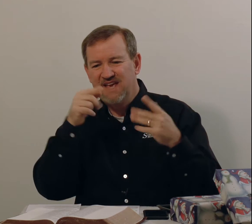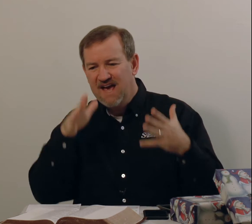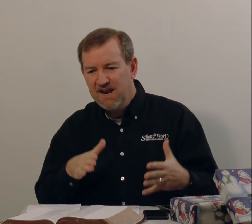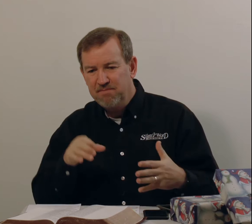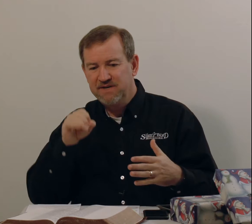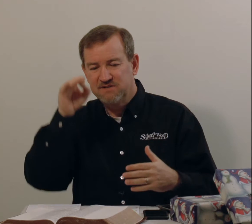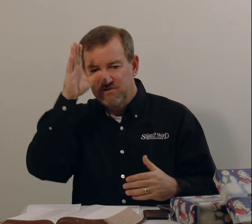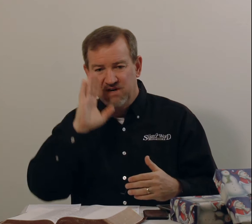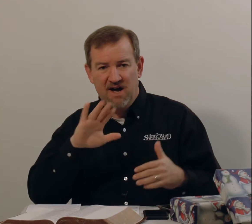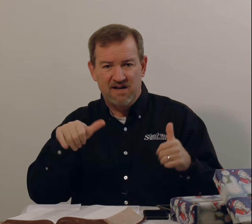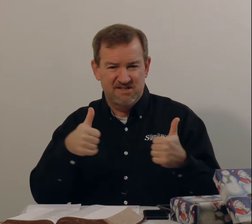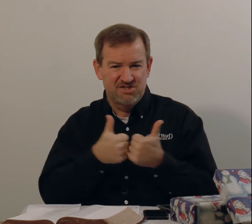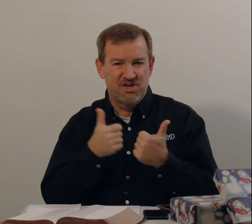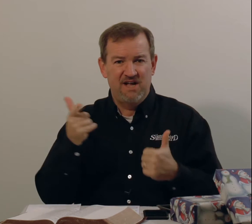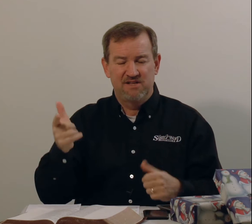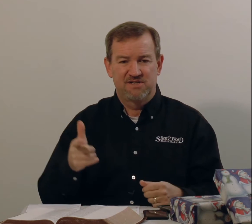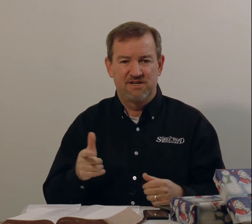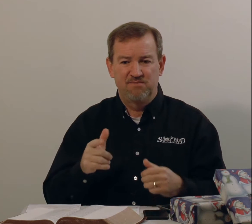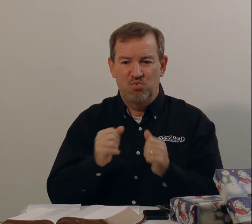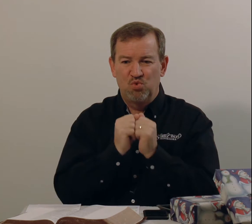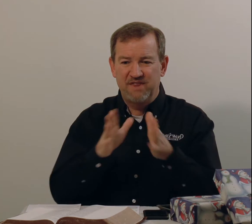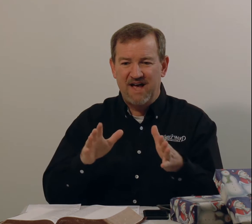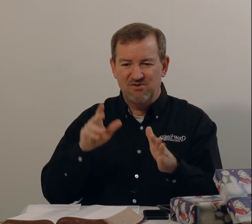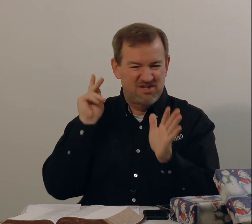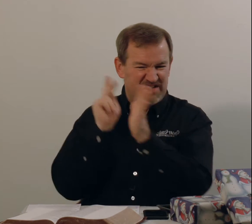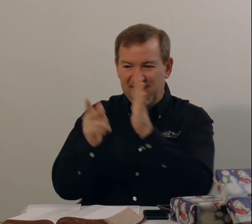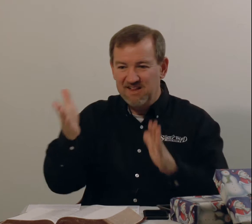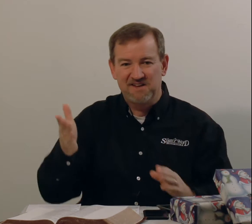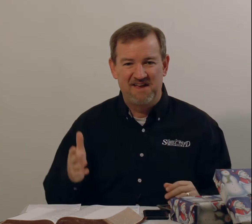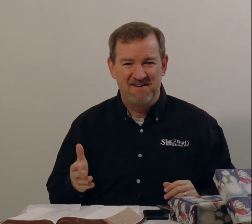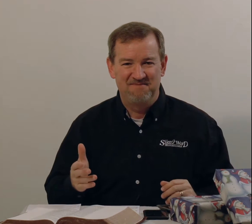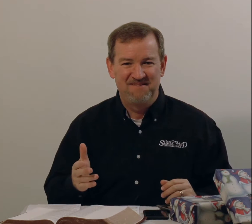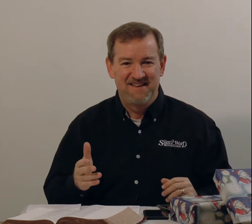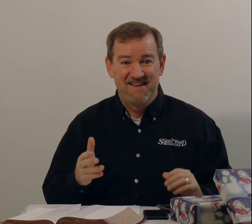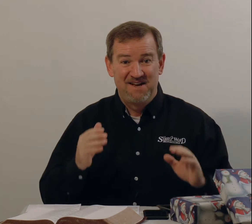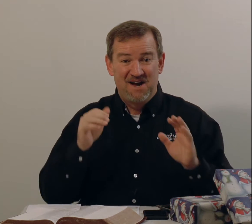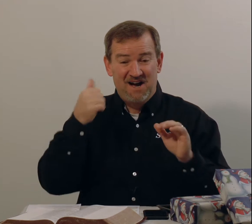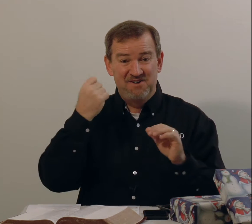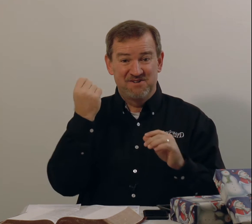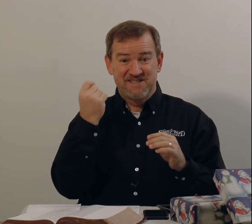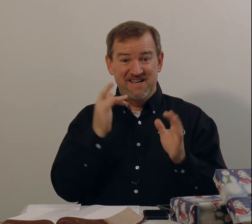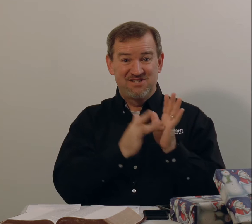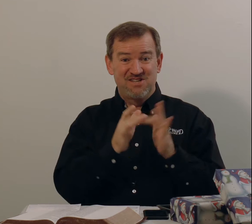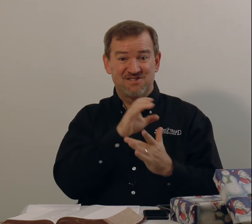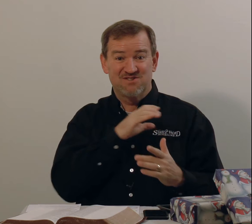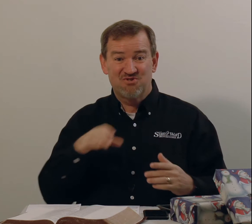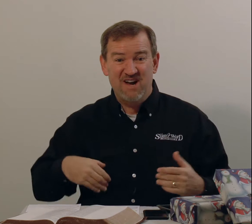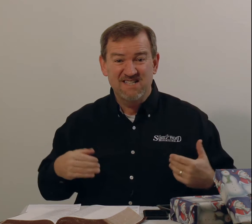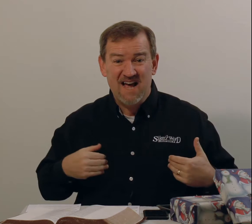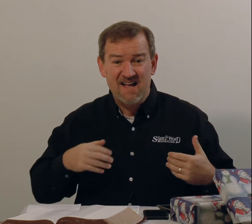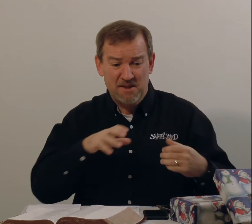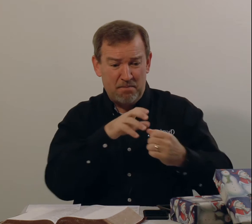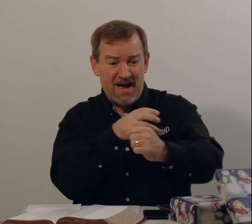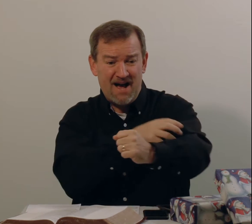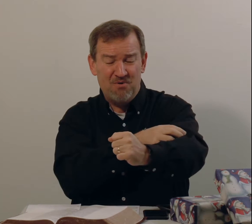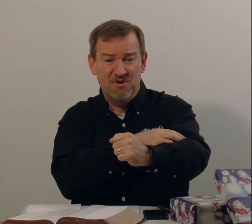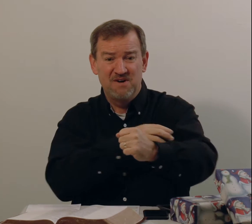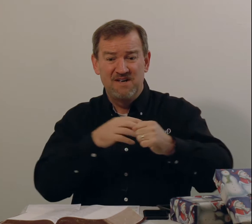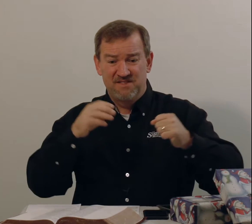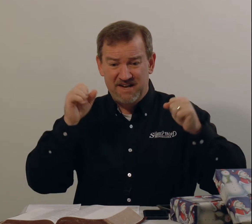enemies of God to challenge him without just killing them. Understand Jesus Christ had the power that